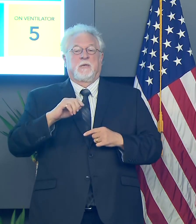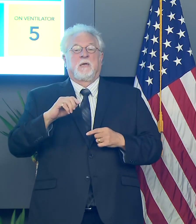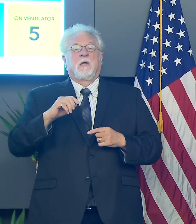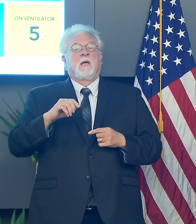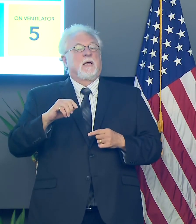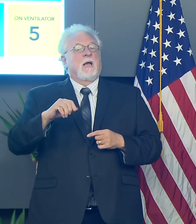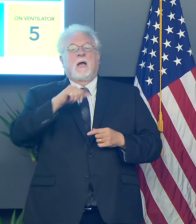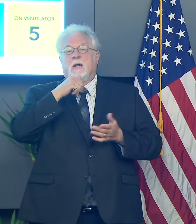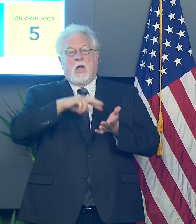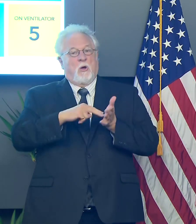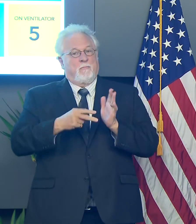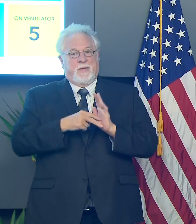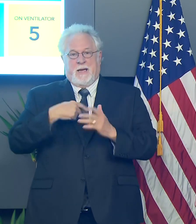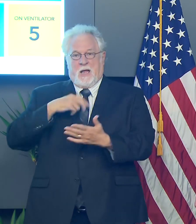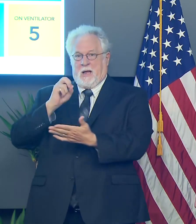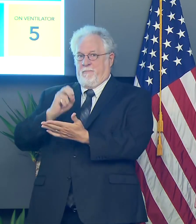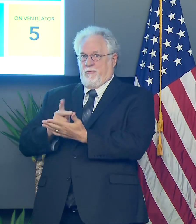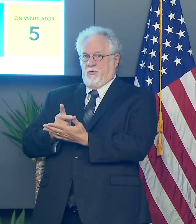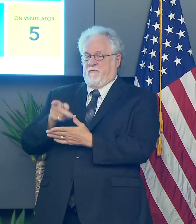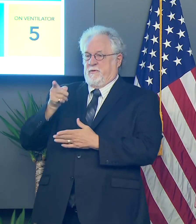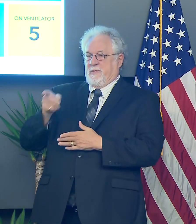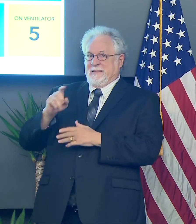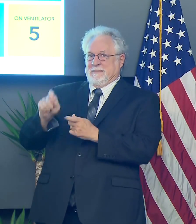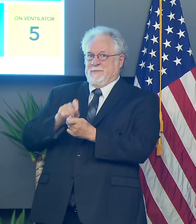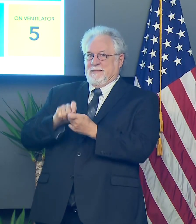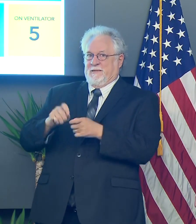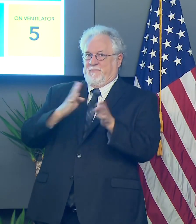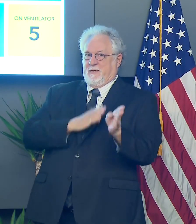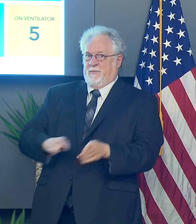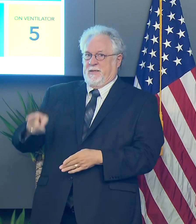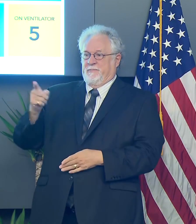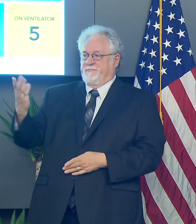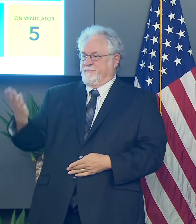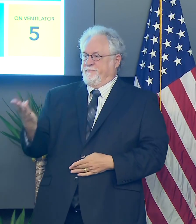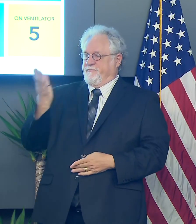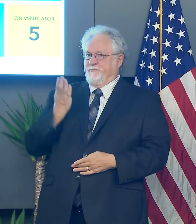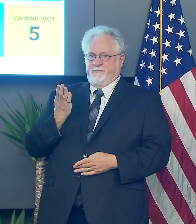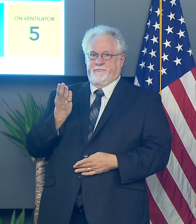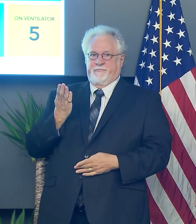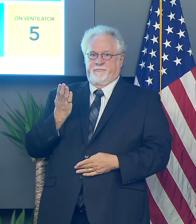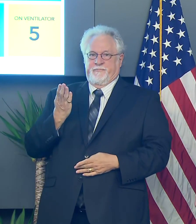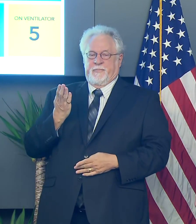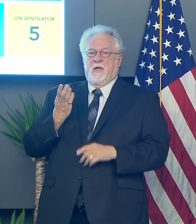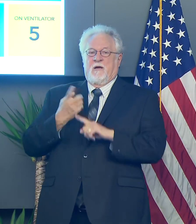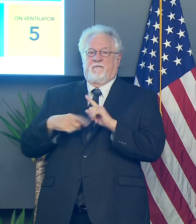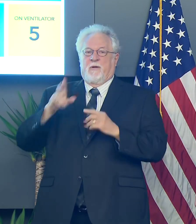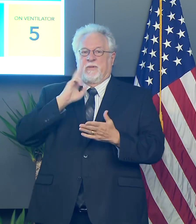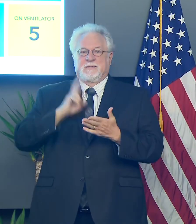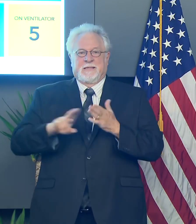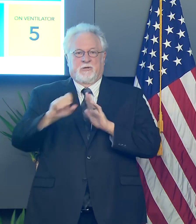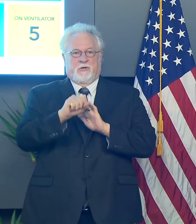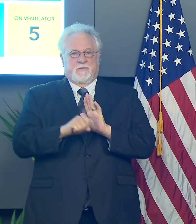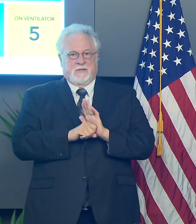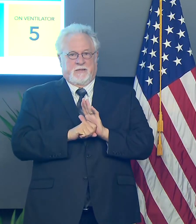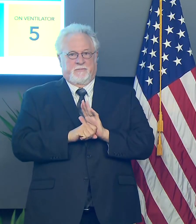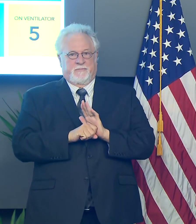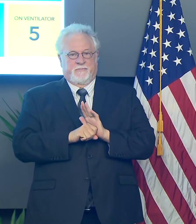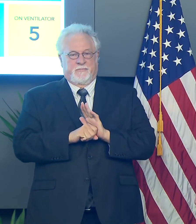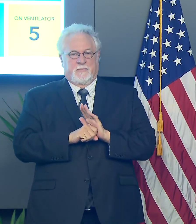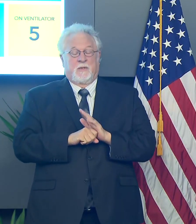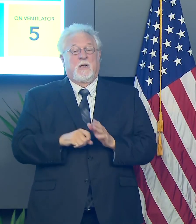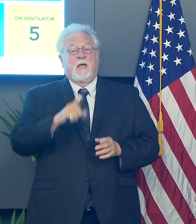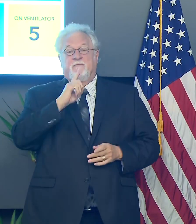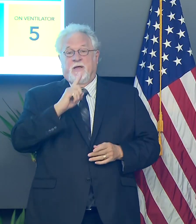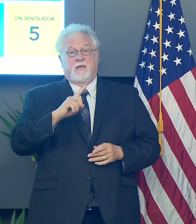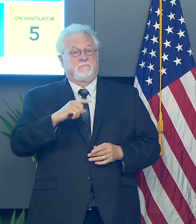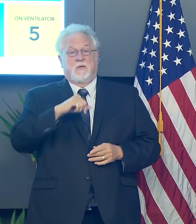it does not mean that I approve the specific plan that has been put together, by the Secretary of State. And